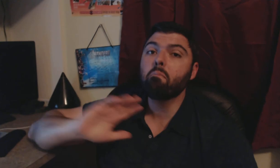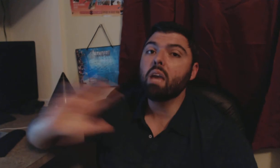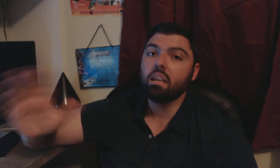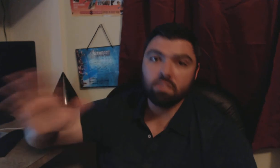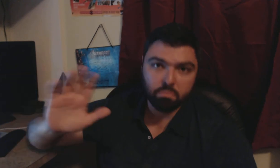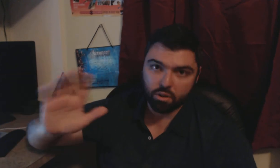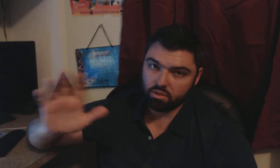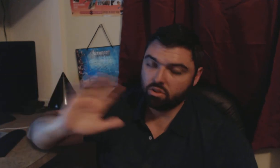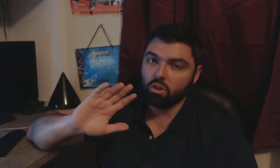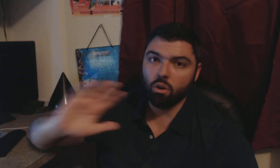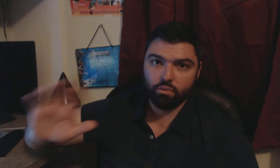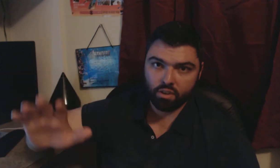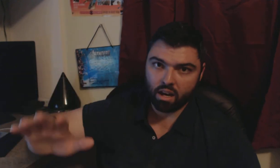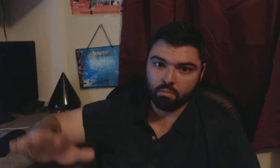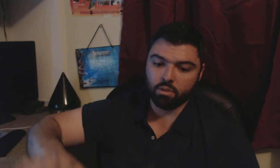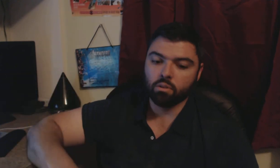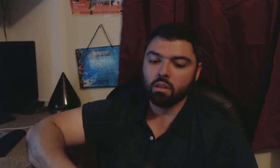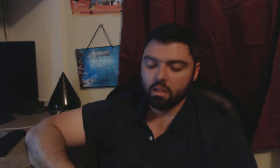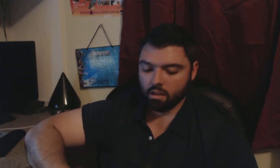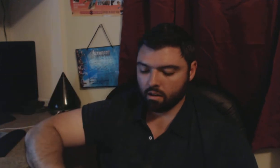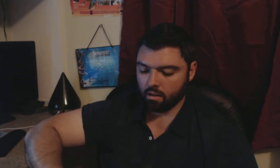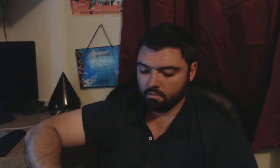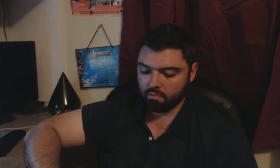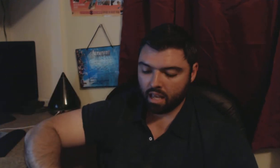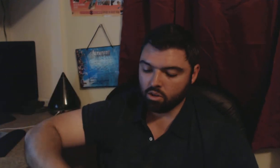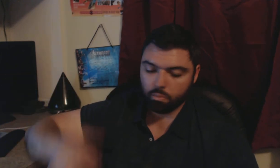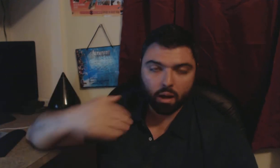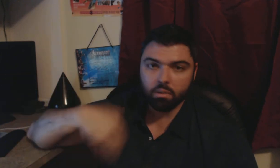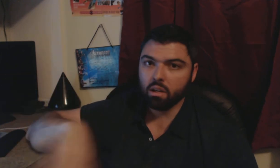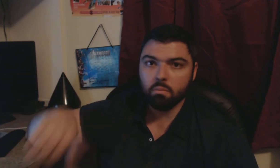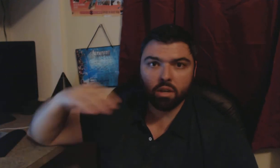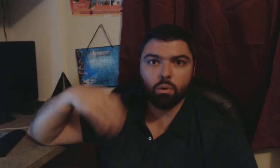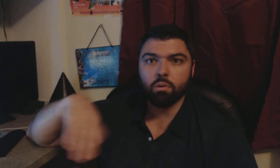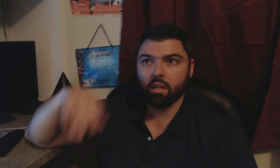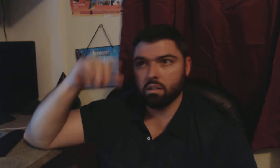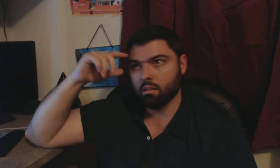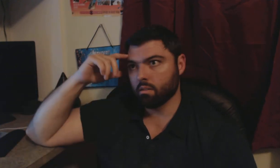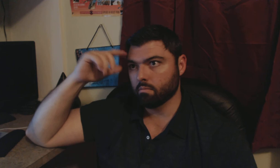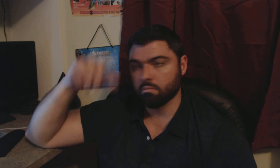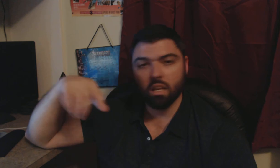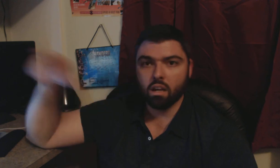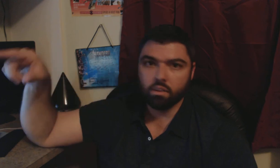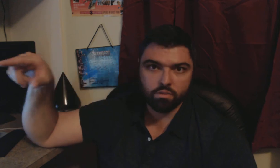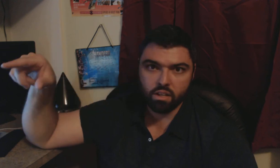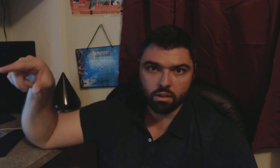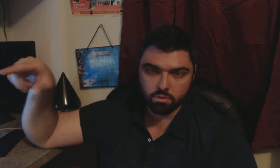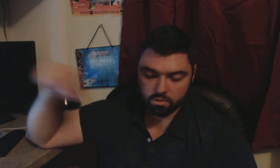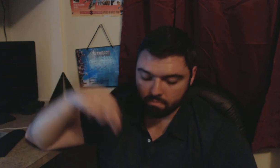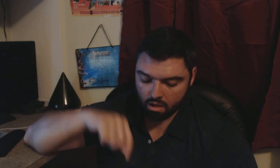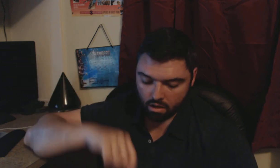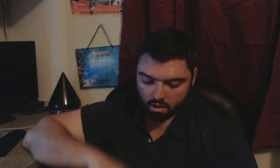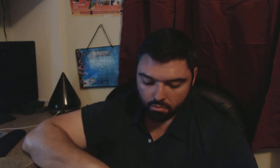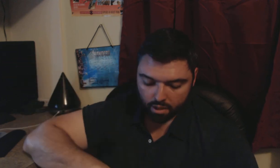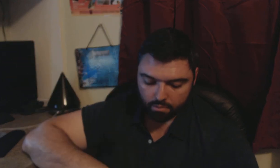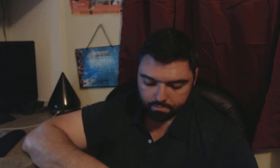amazing book so phenomenal arm and you'll probably hear me quote it on in other videos but